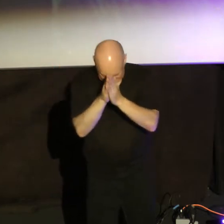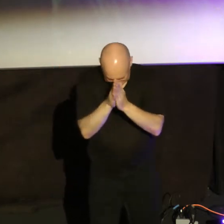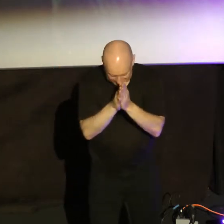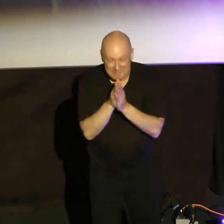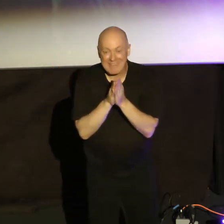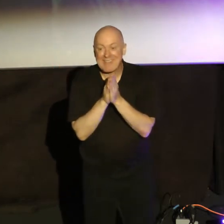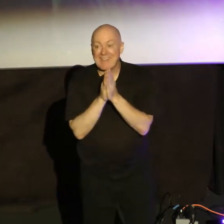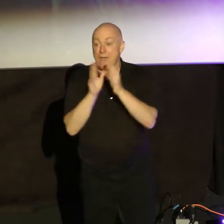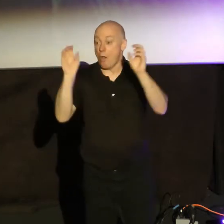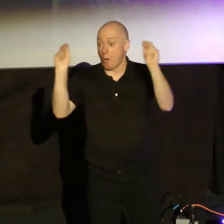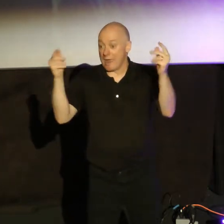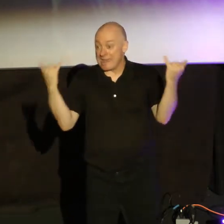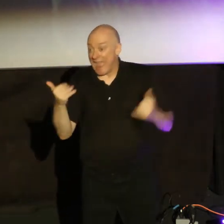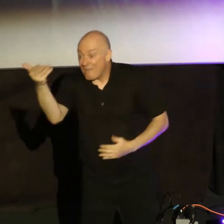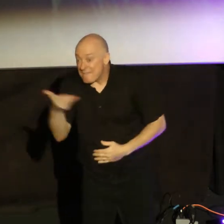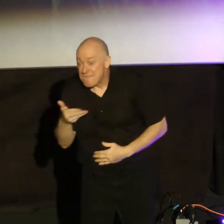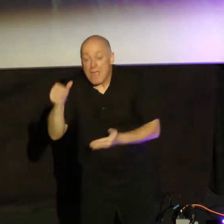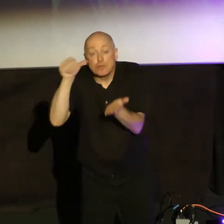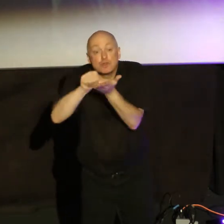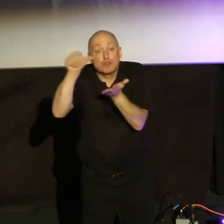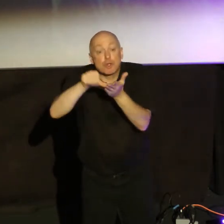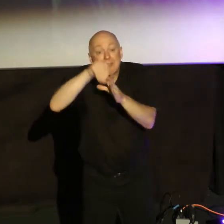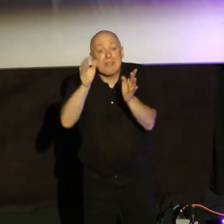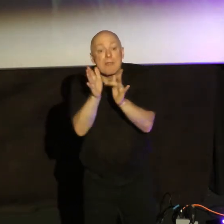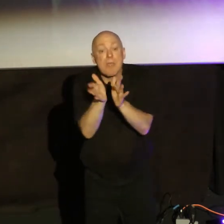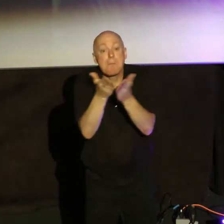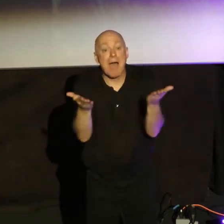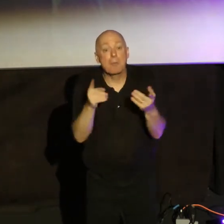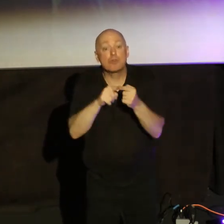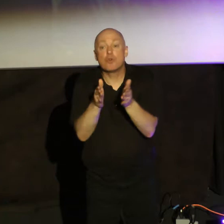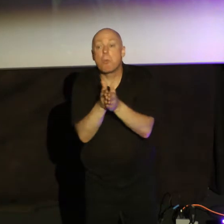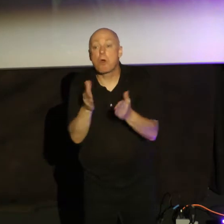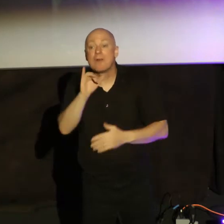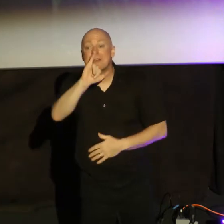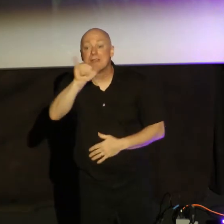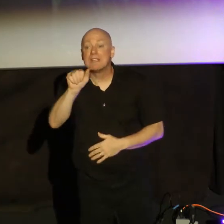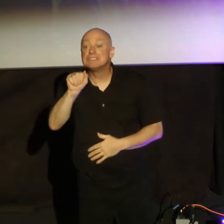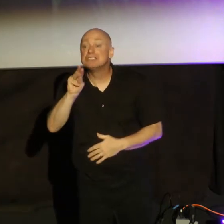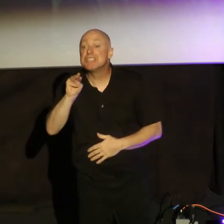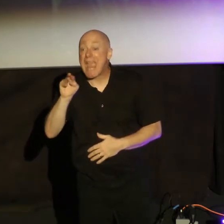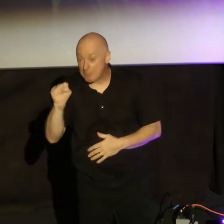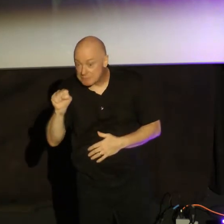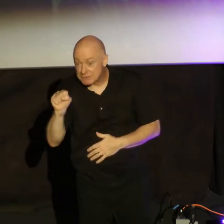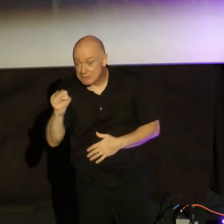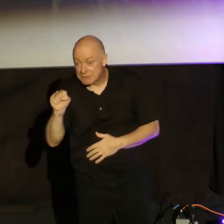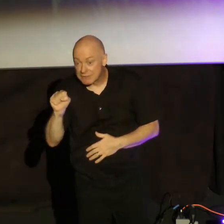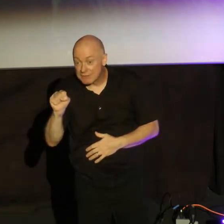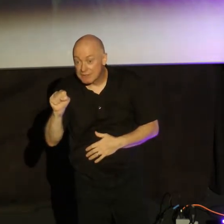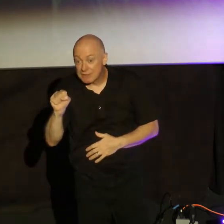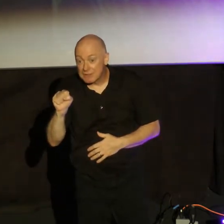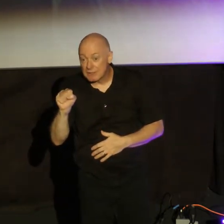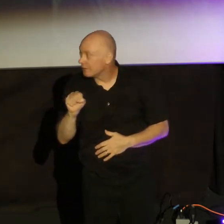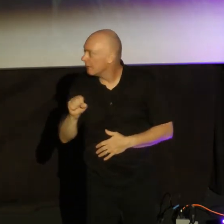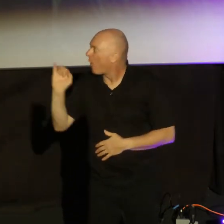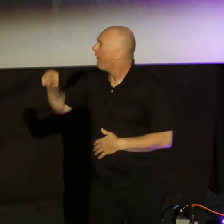All right, want to invite you to turn in your Bibles to the book of James. That is the biggest screen I've ever seen in my life.